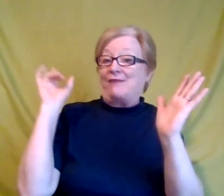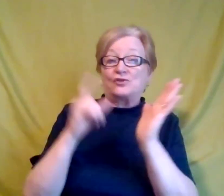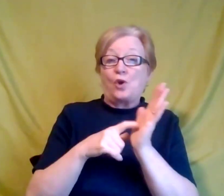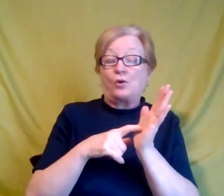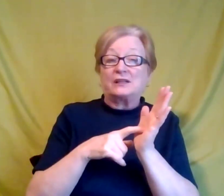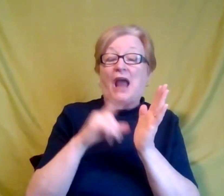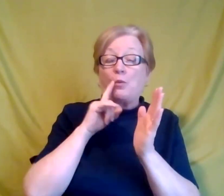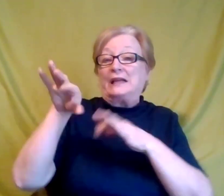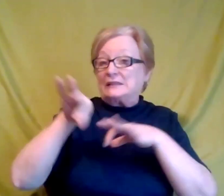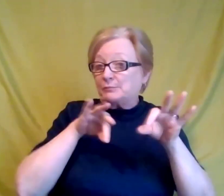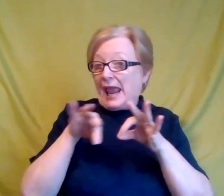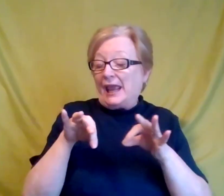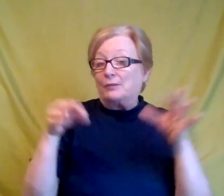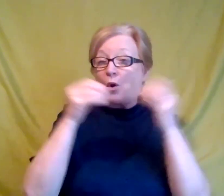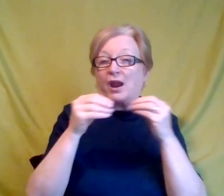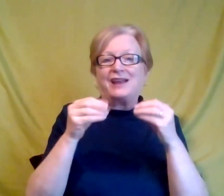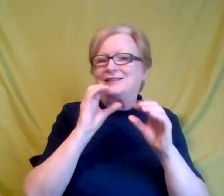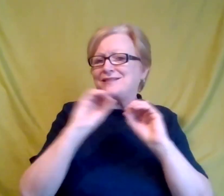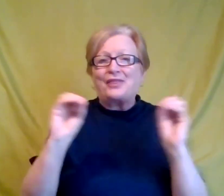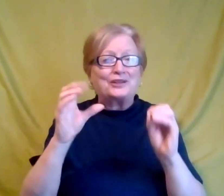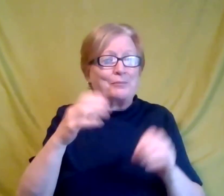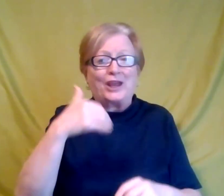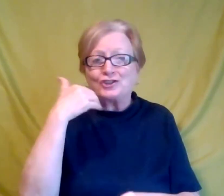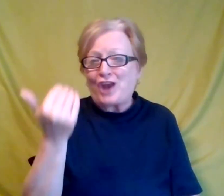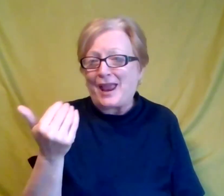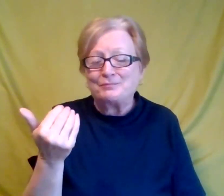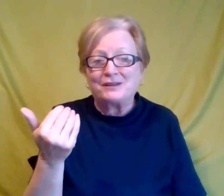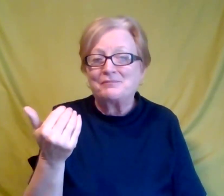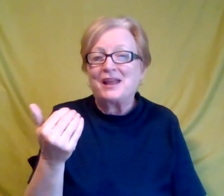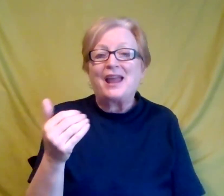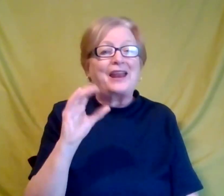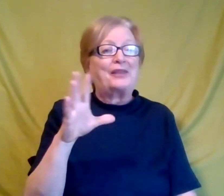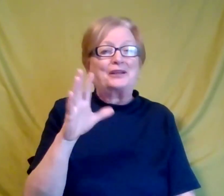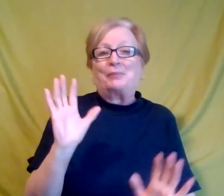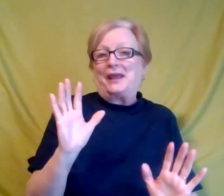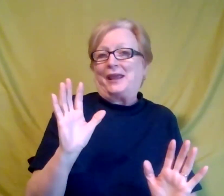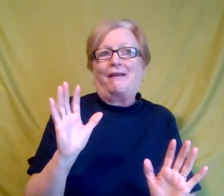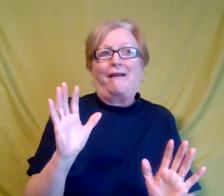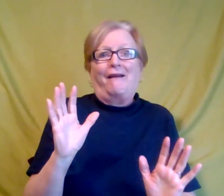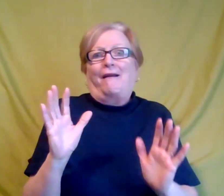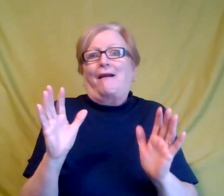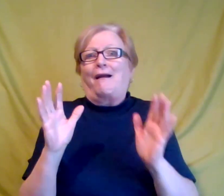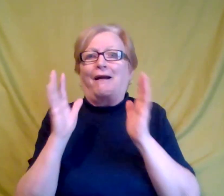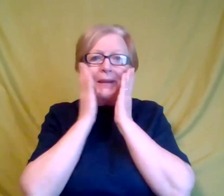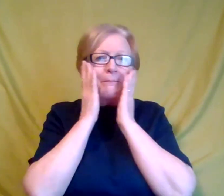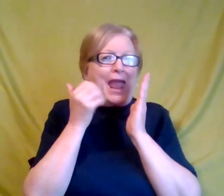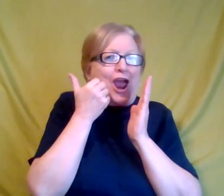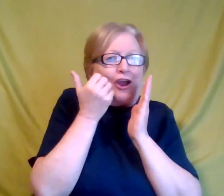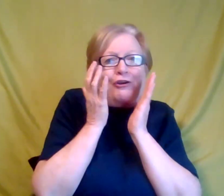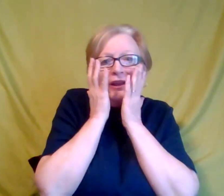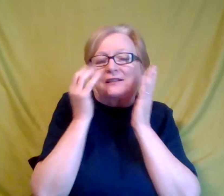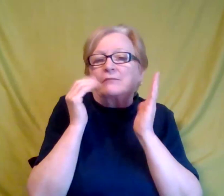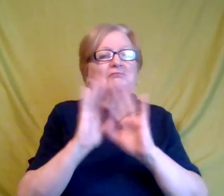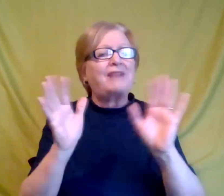more into that is that it's nothing to be ashamed of. This is just how my brain has always operated. Um, and